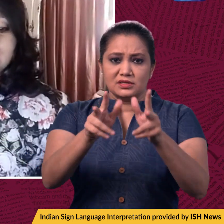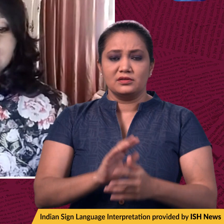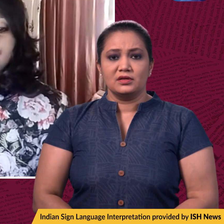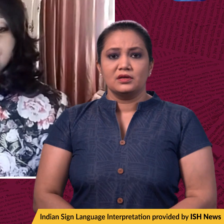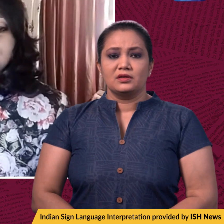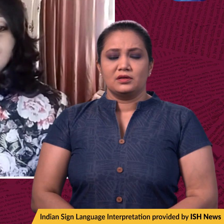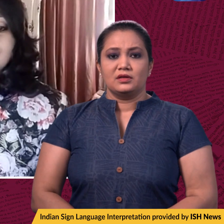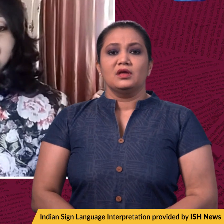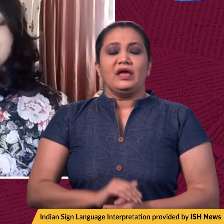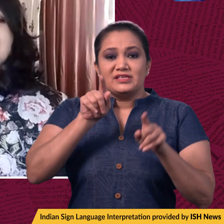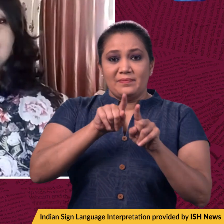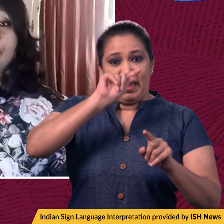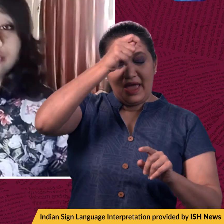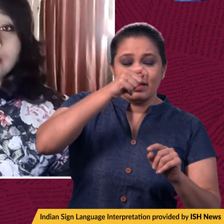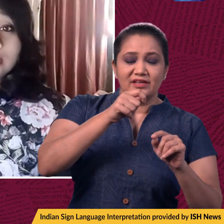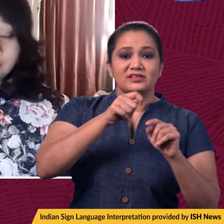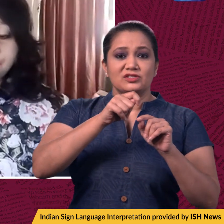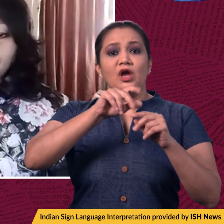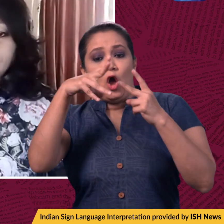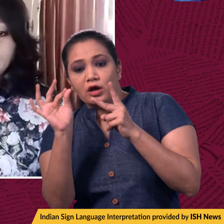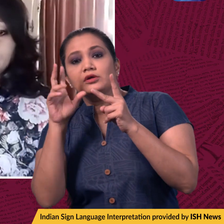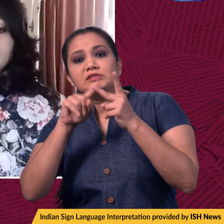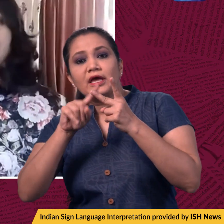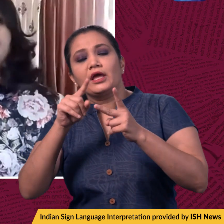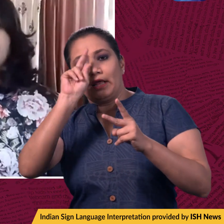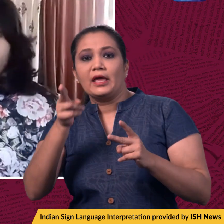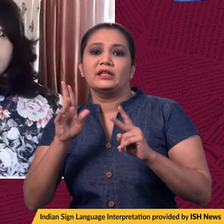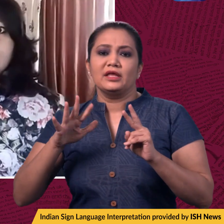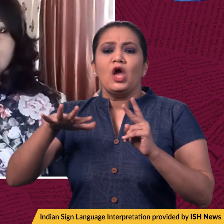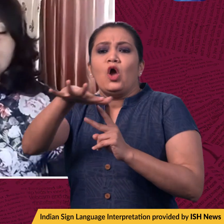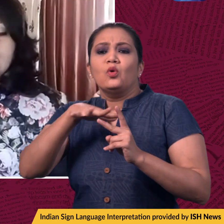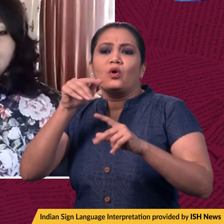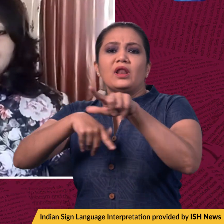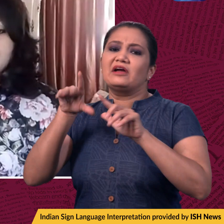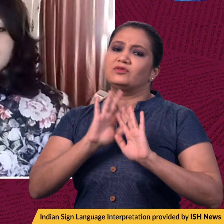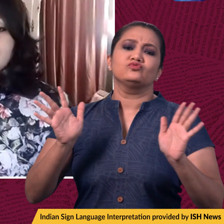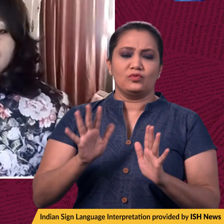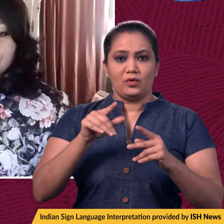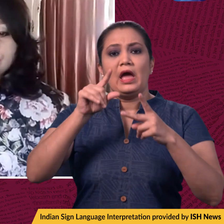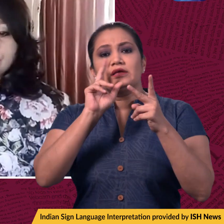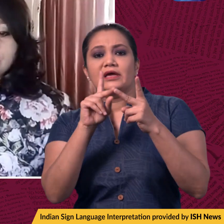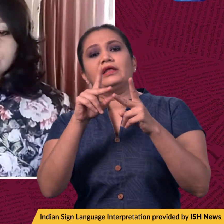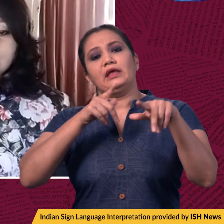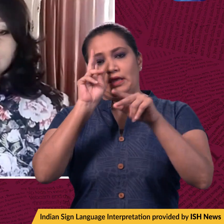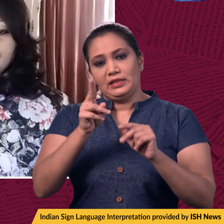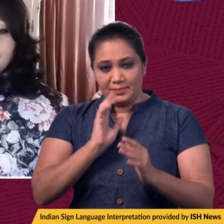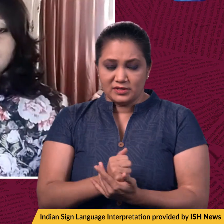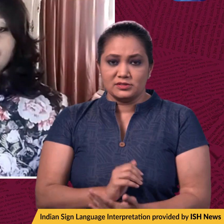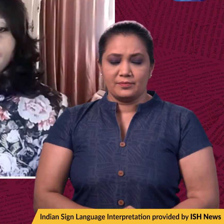Hindi should be accepted as an alternative to English and not local languages. He also suggested that Hindi should be made more